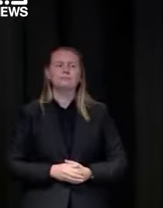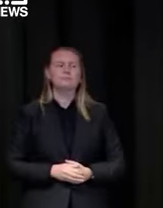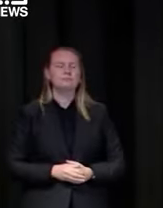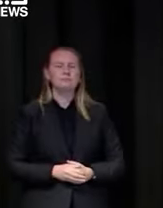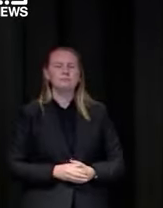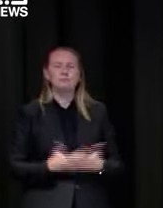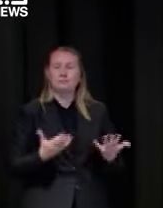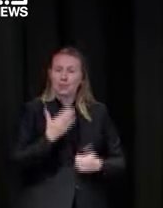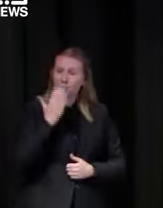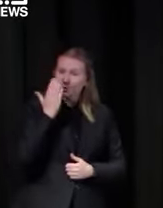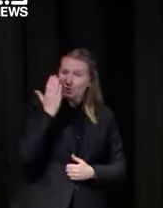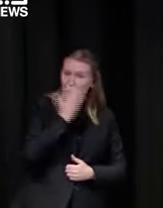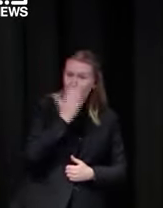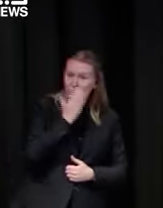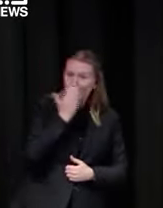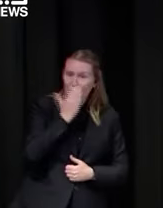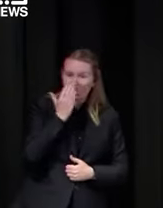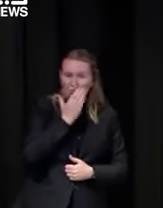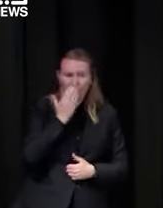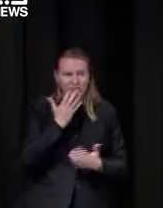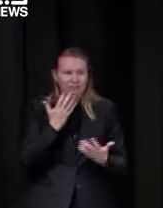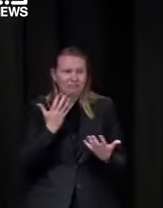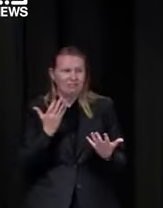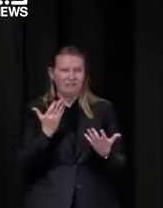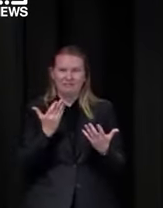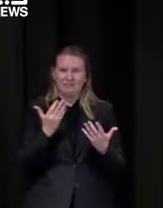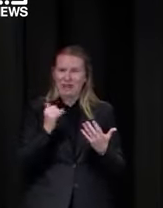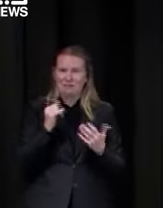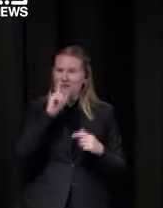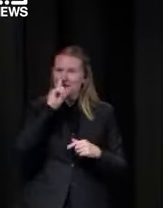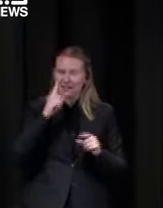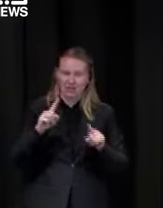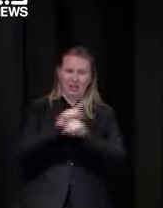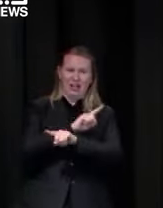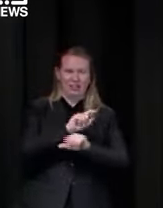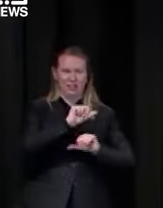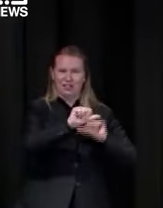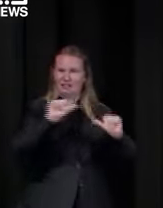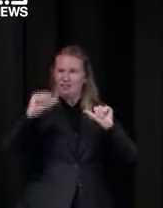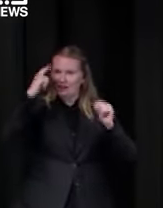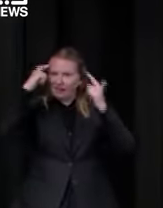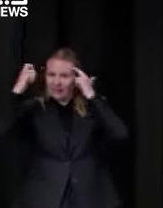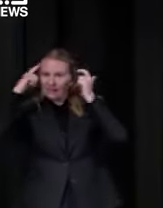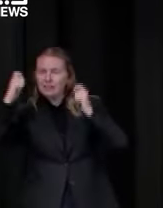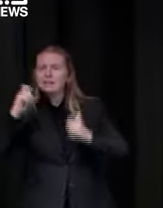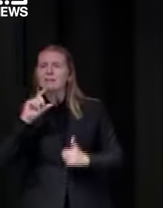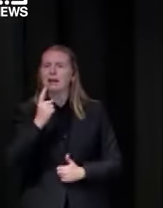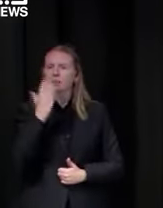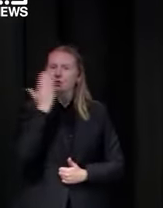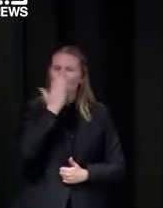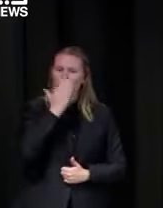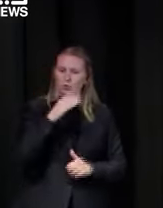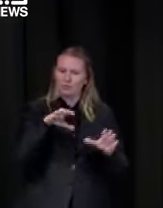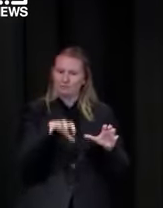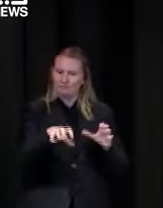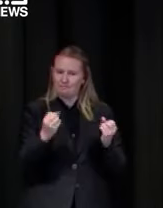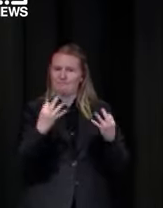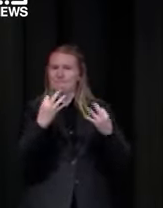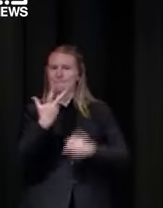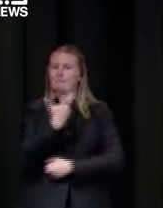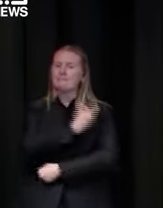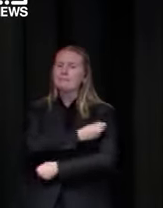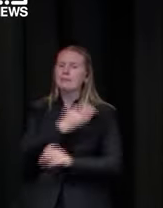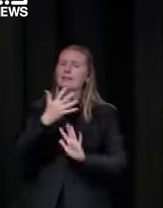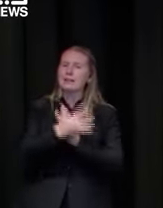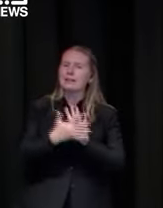philosophical objection then they're probably not going to be able to change that but that those schools will pose a greater risk to public health we've already seen that we've seen